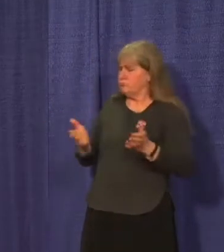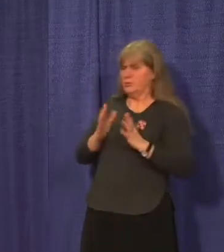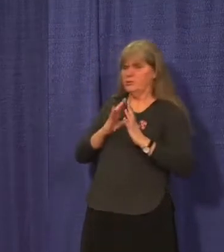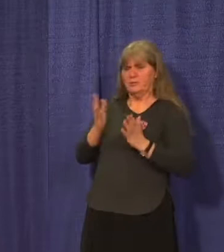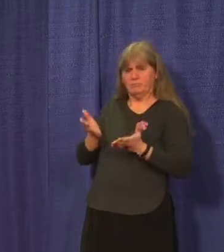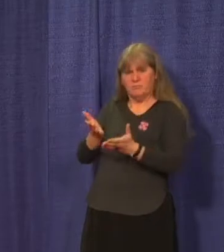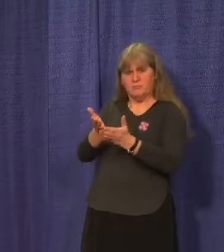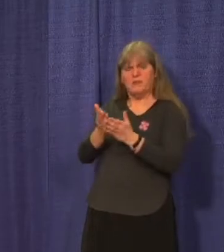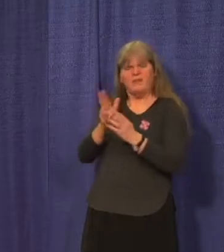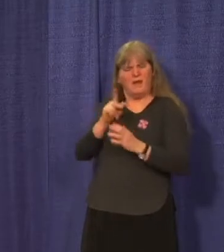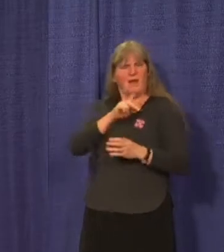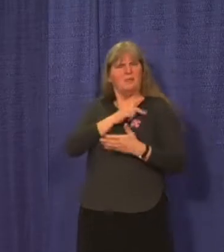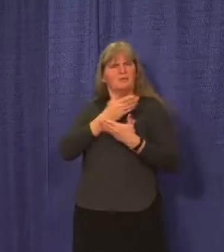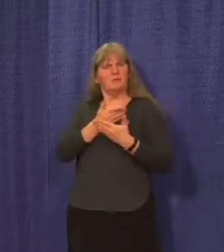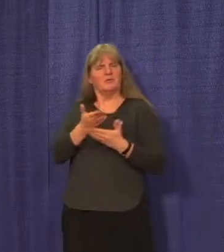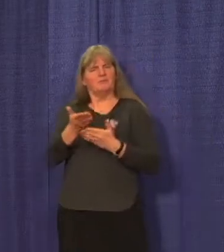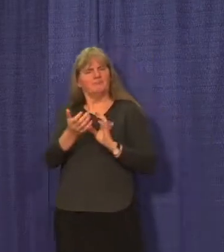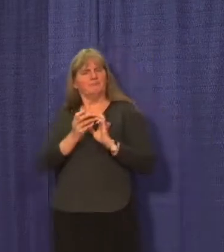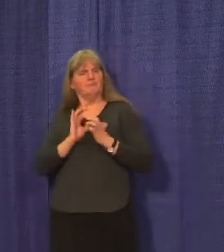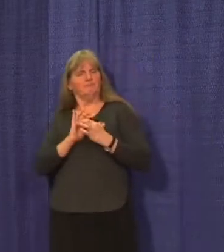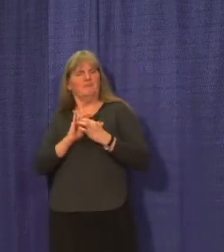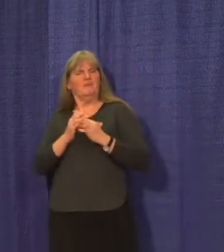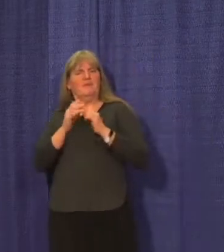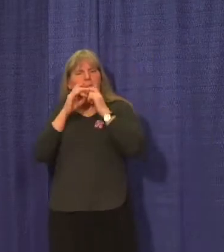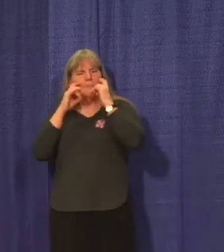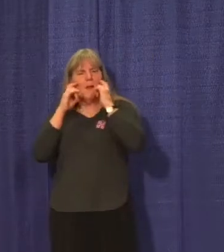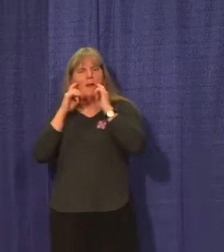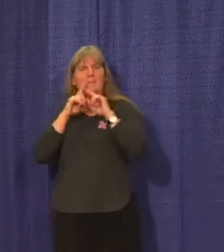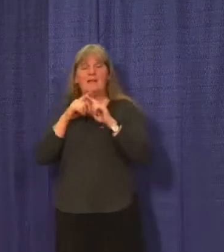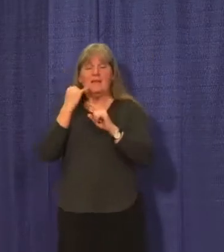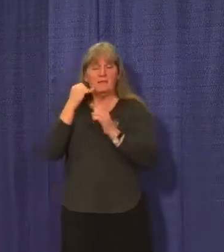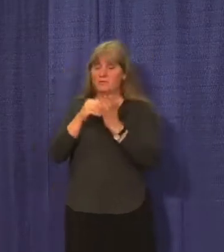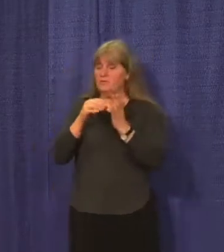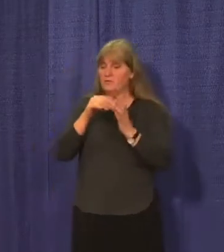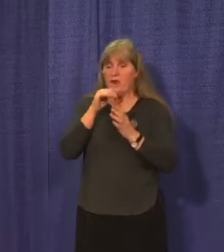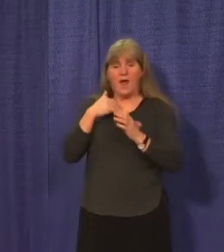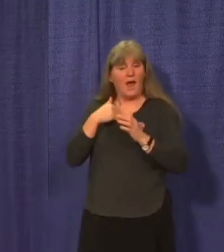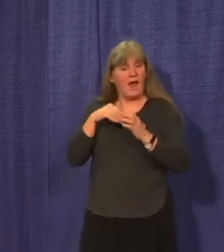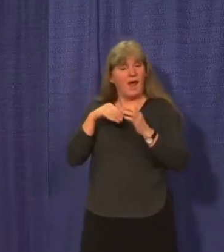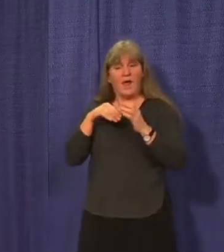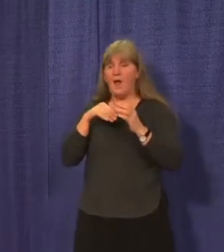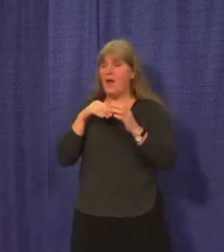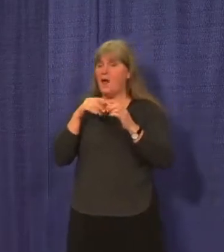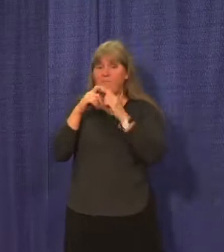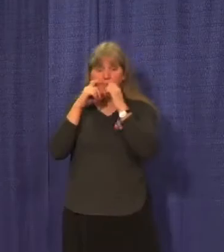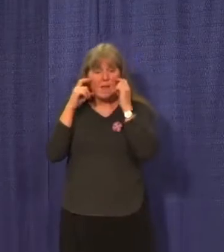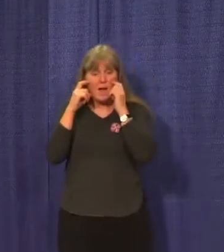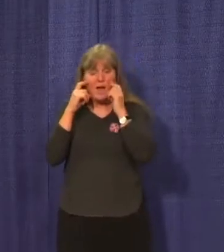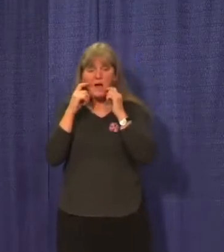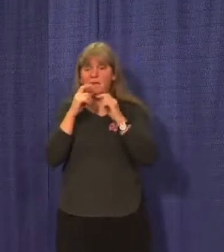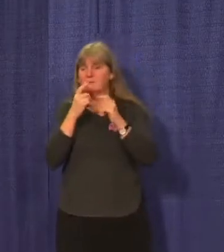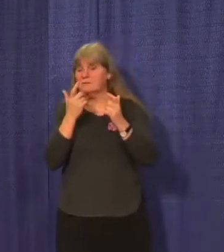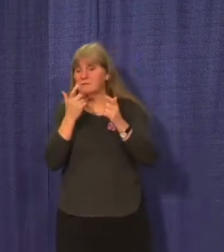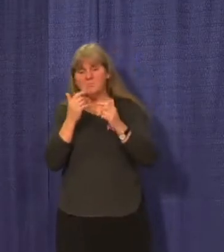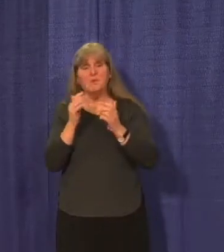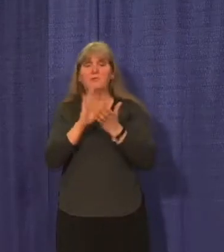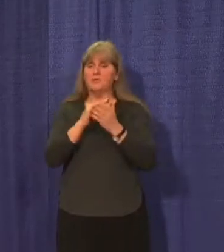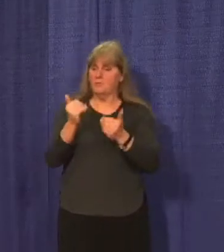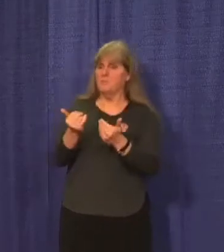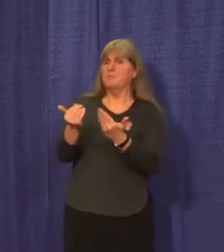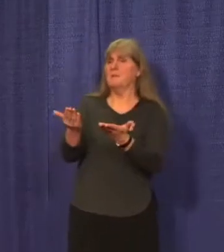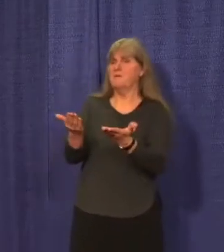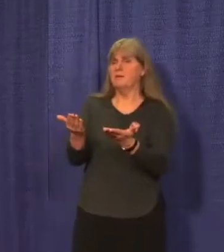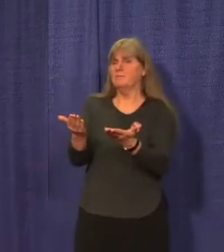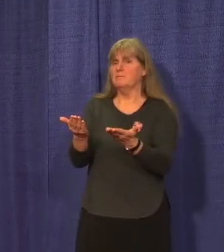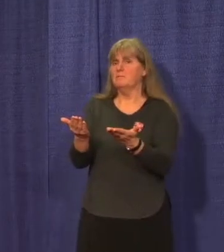because they're very personal items. If students do not have access to masks, they are provided at the school. They are